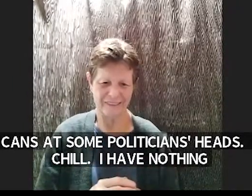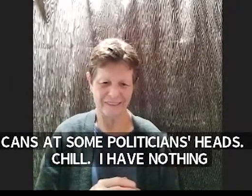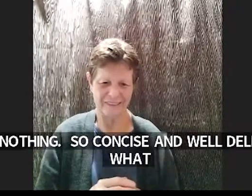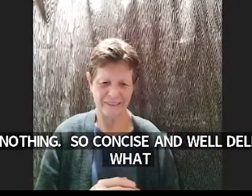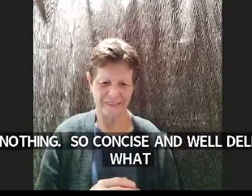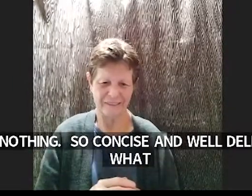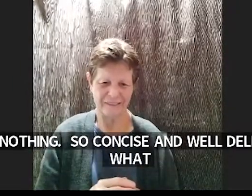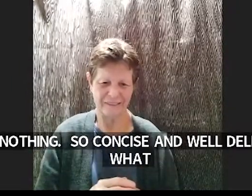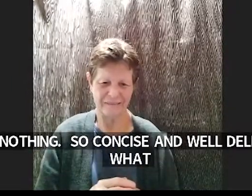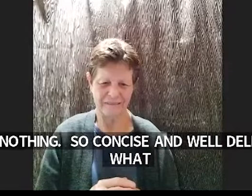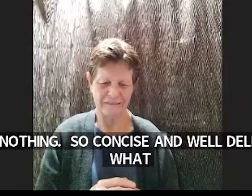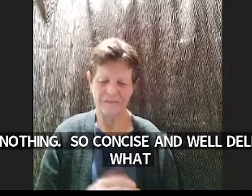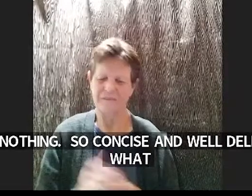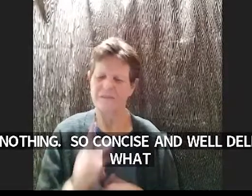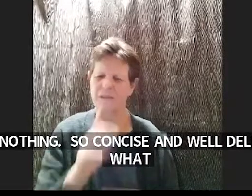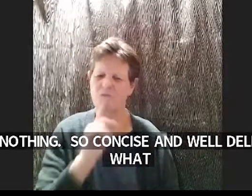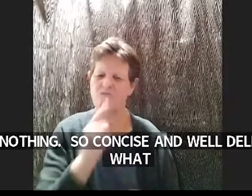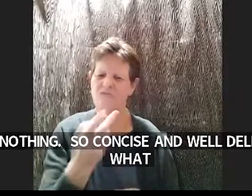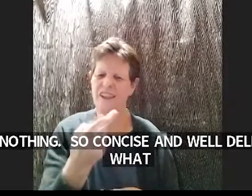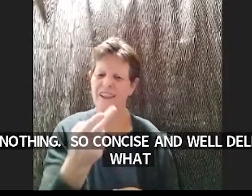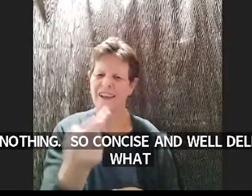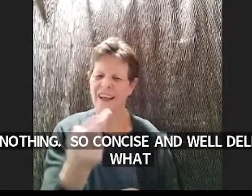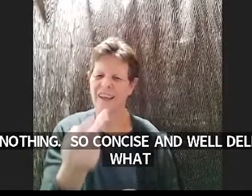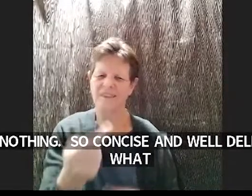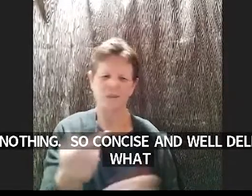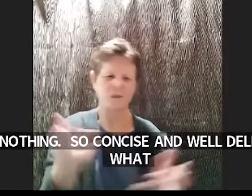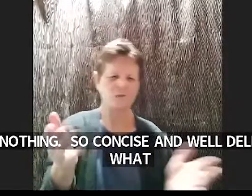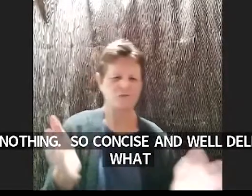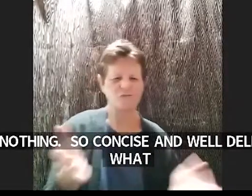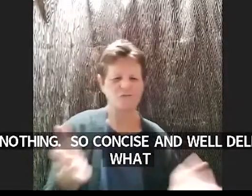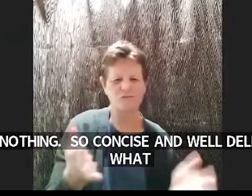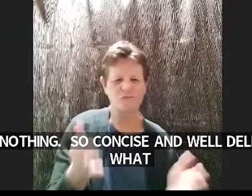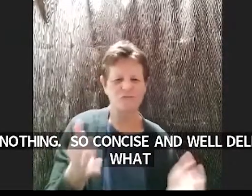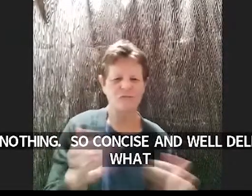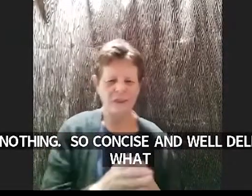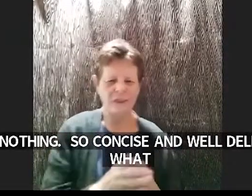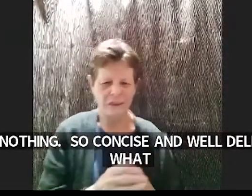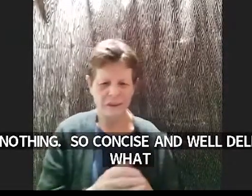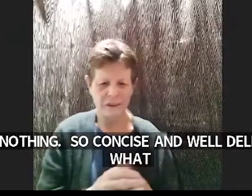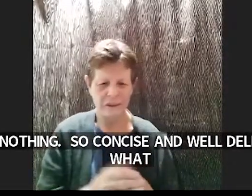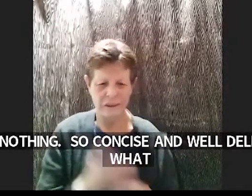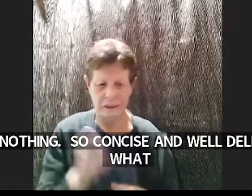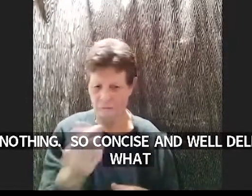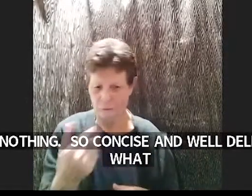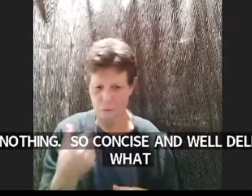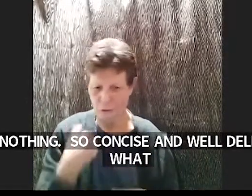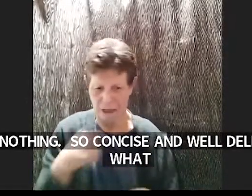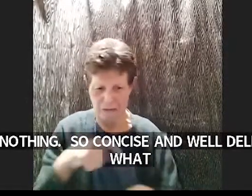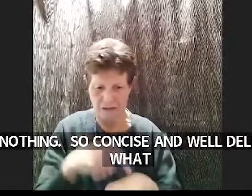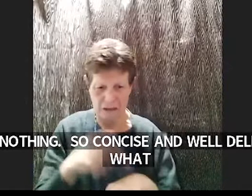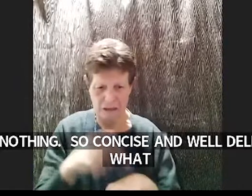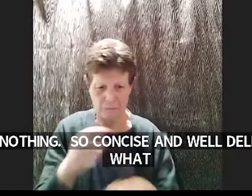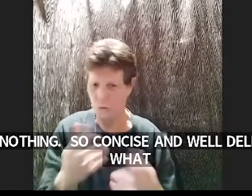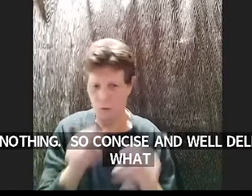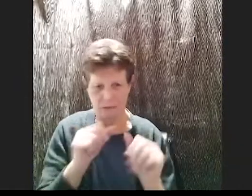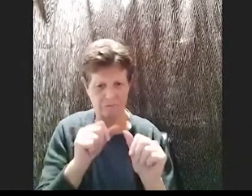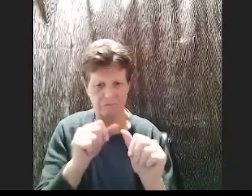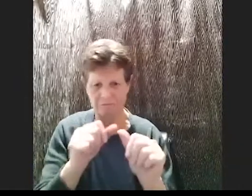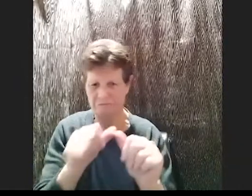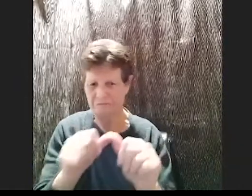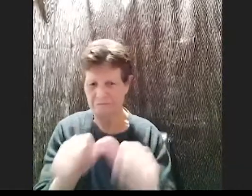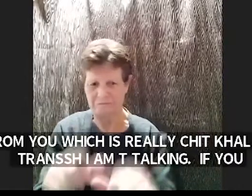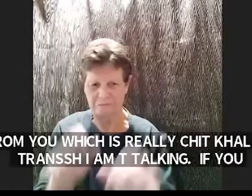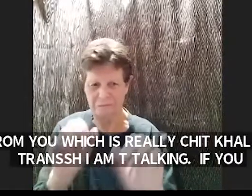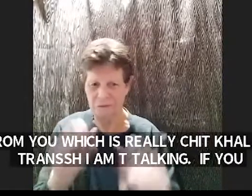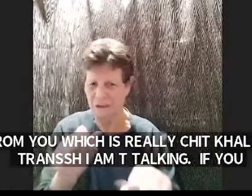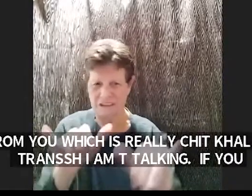chit chat some trans shit talking so i mean honestly if you if you have time and you want to stay on the call you're more than welcome to and i would love to ask